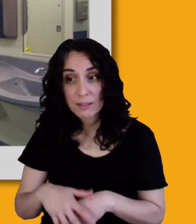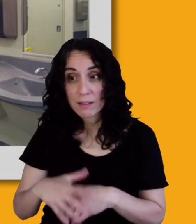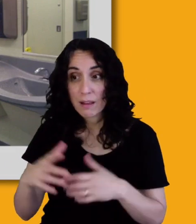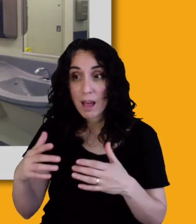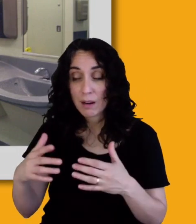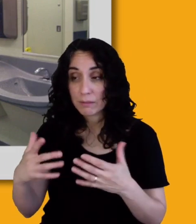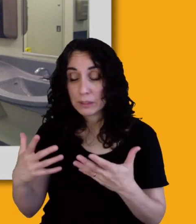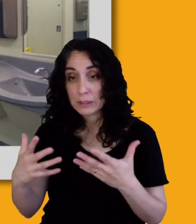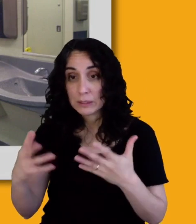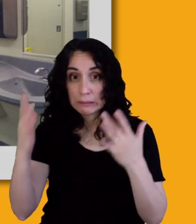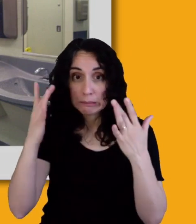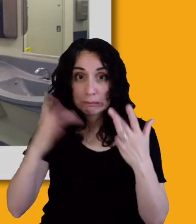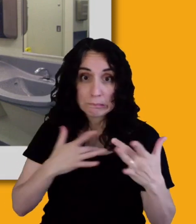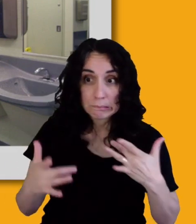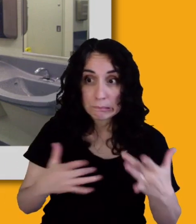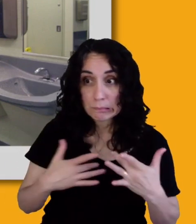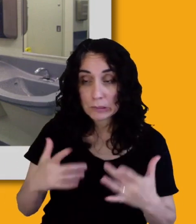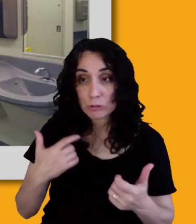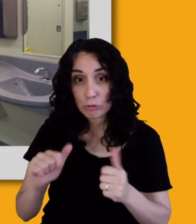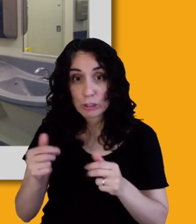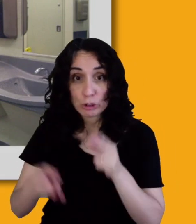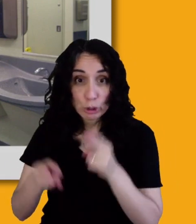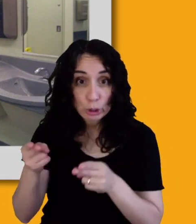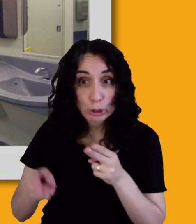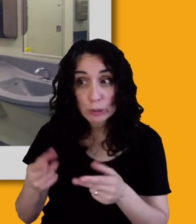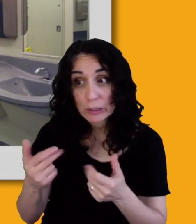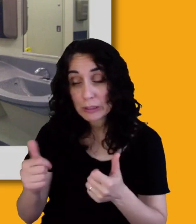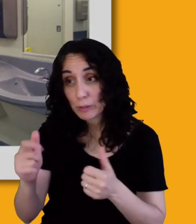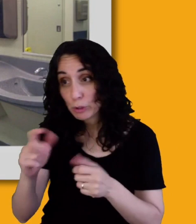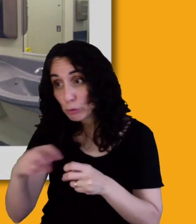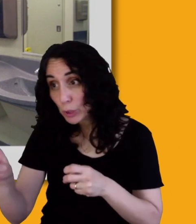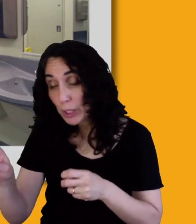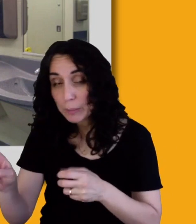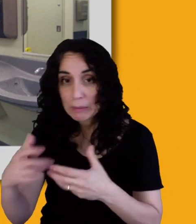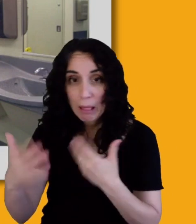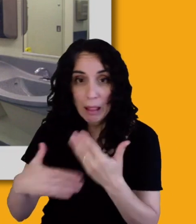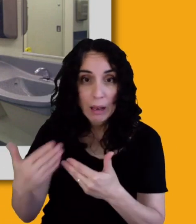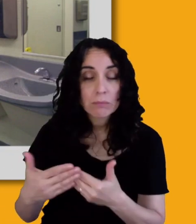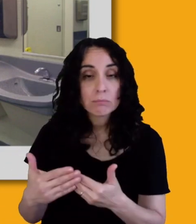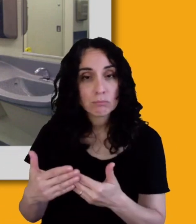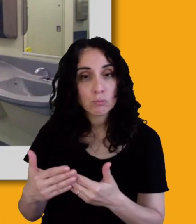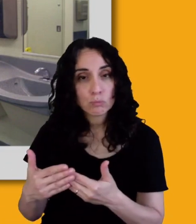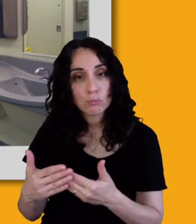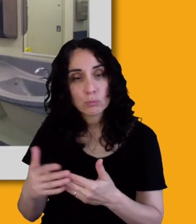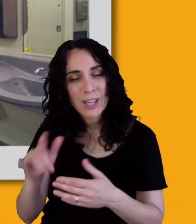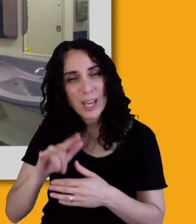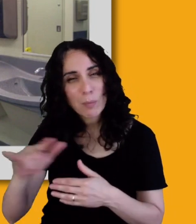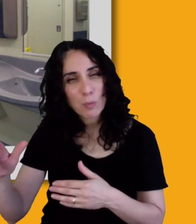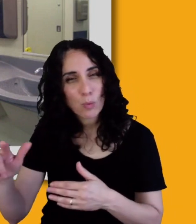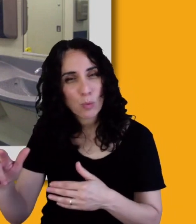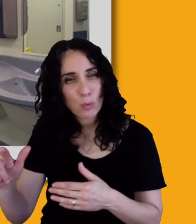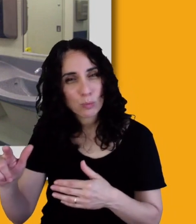you know, make your trip and all the rest of it. So I find that airports tend to be places that have kind of thought, um,